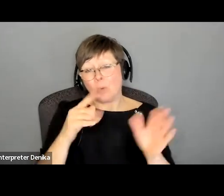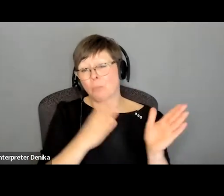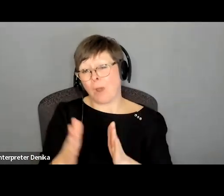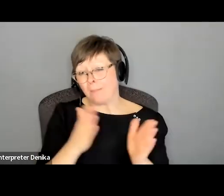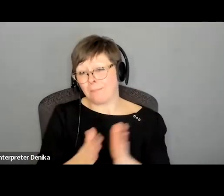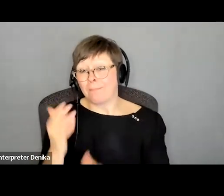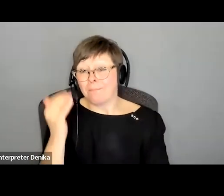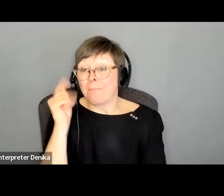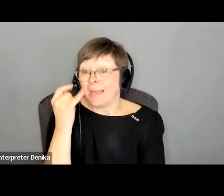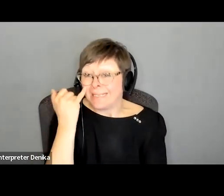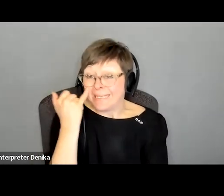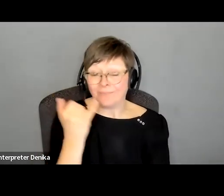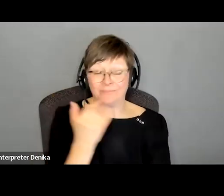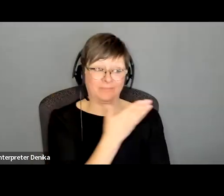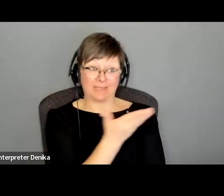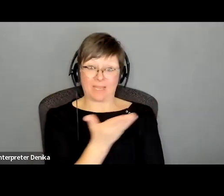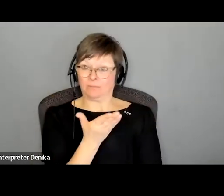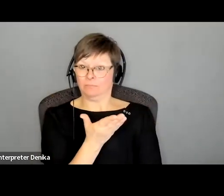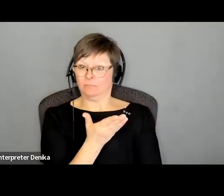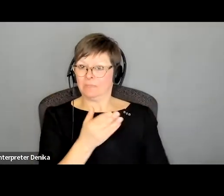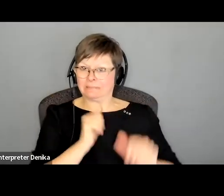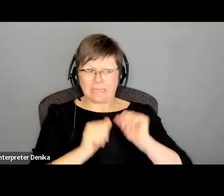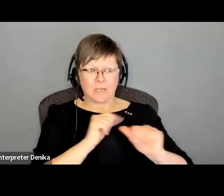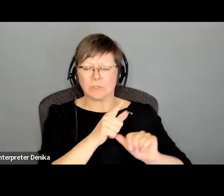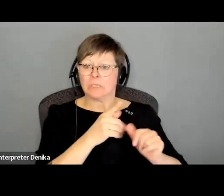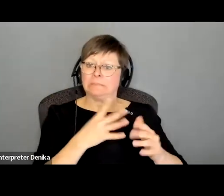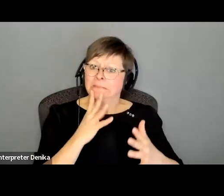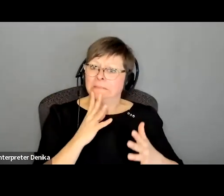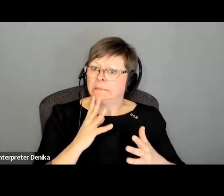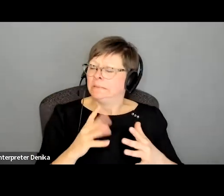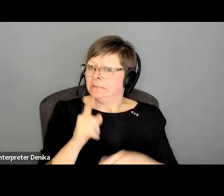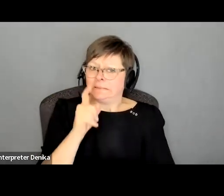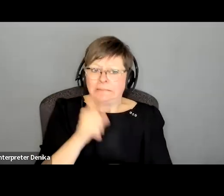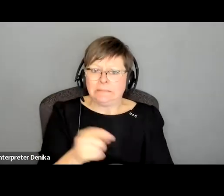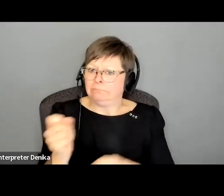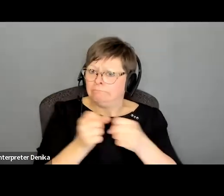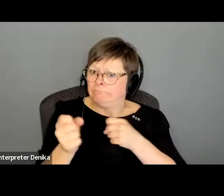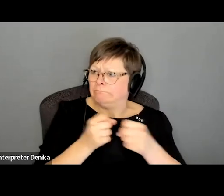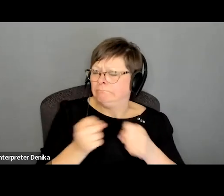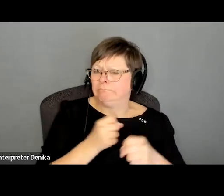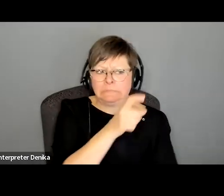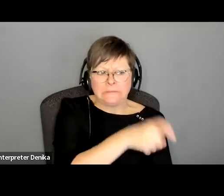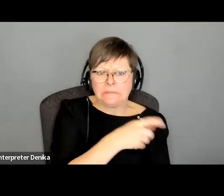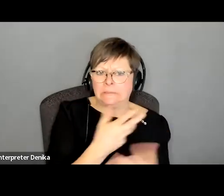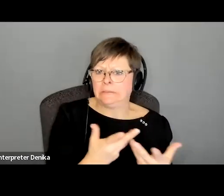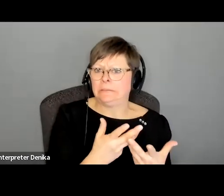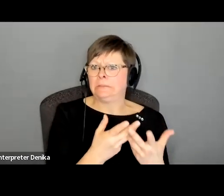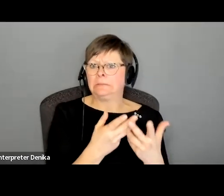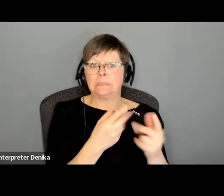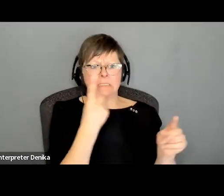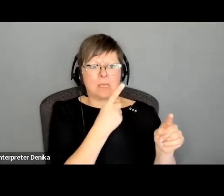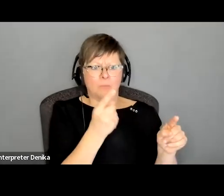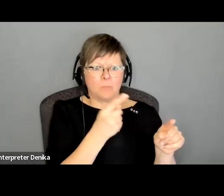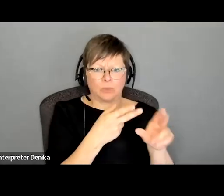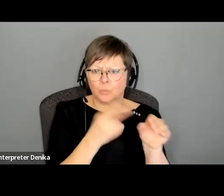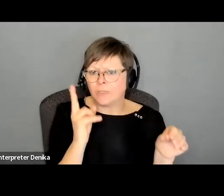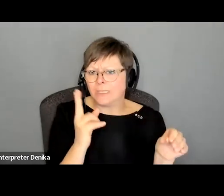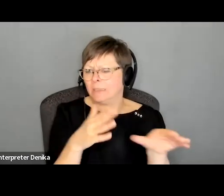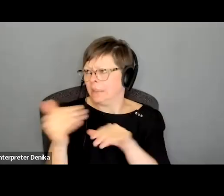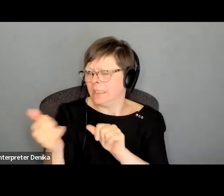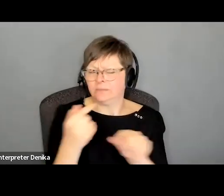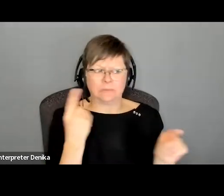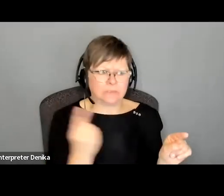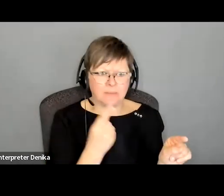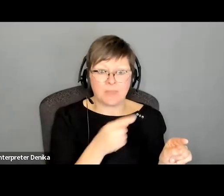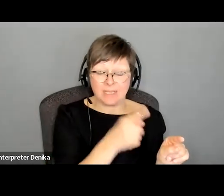desperate situation in a theater and they're there uh you know at the theater and they've lost somebody and they've got a cat who if they suddenly